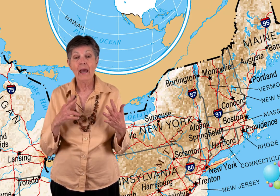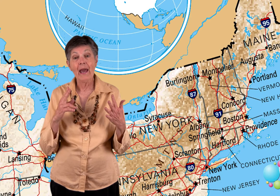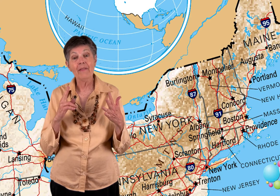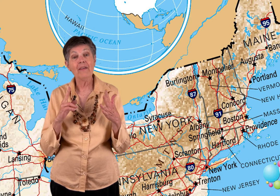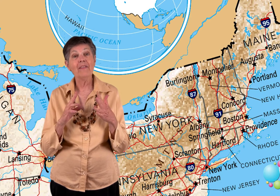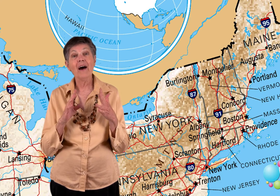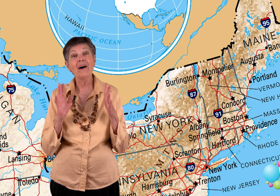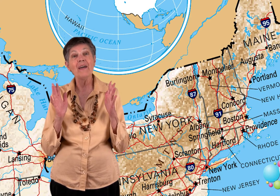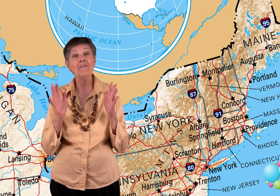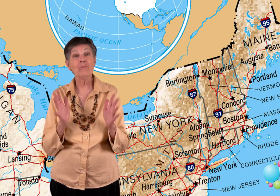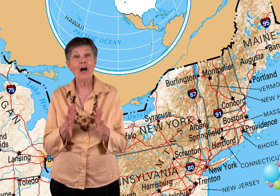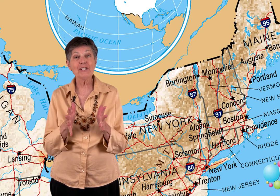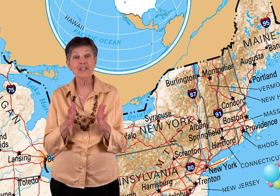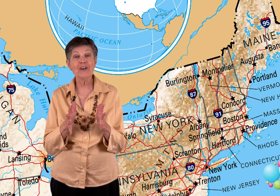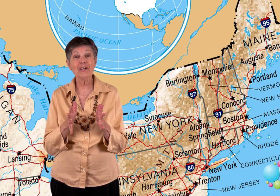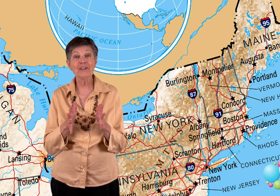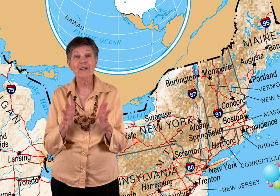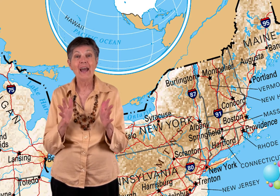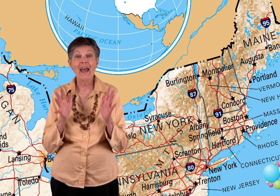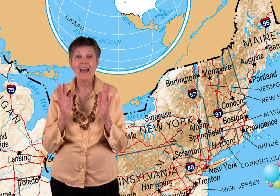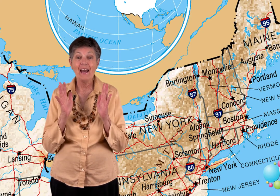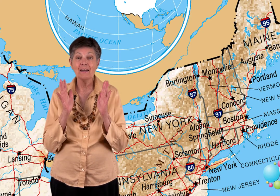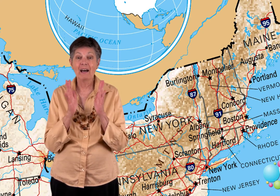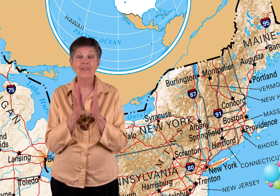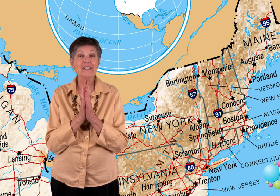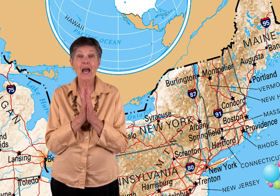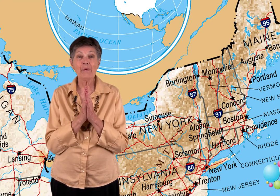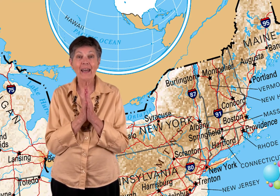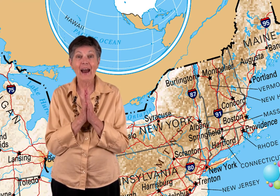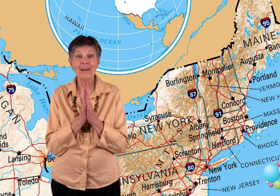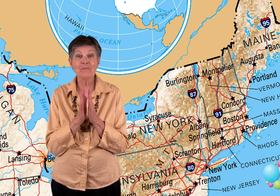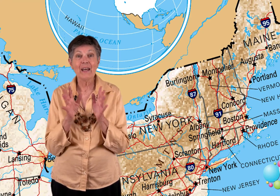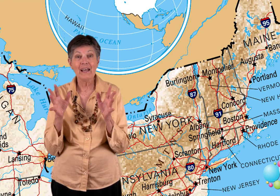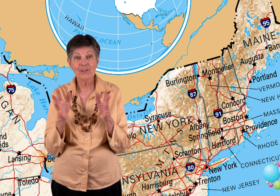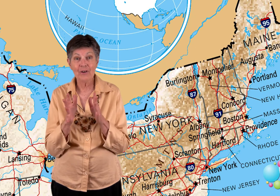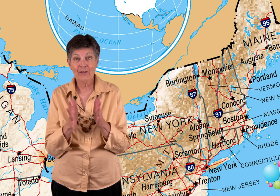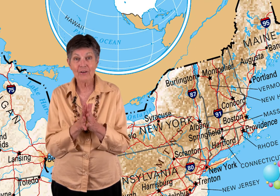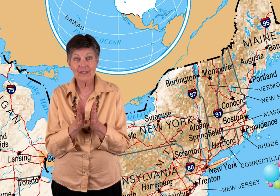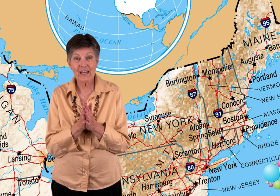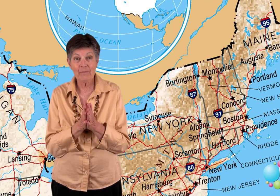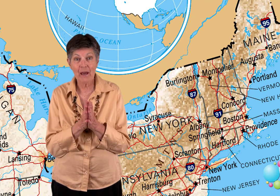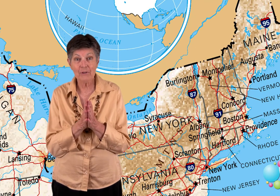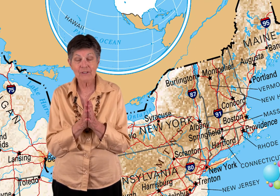and then they have the Boston Terrier, and the tabby cat as their other state mammals,